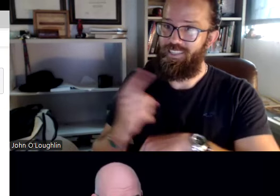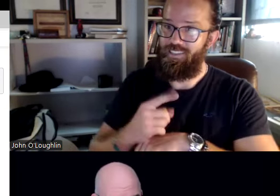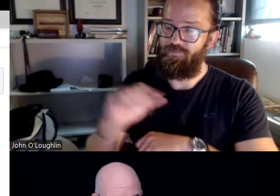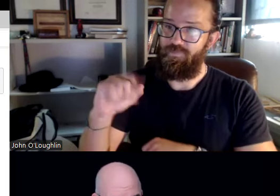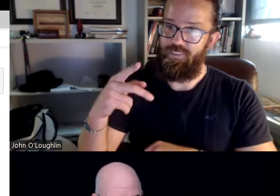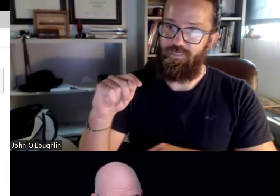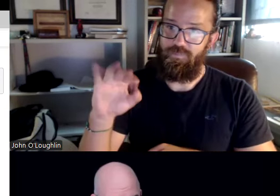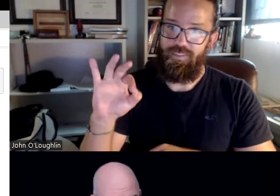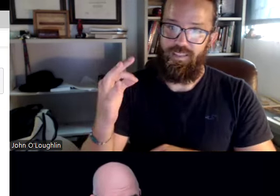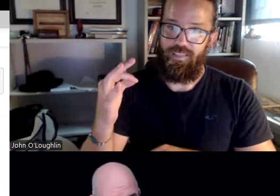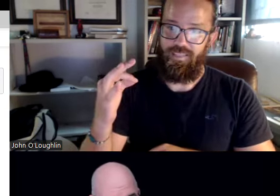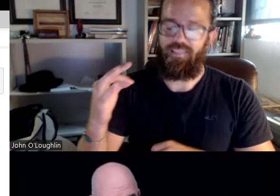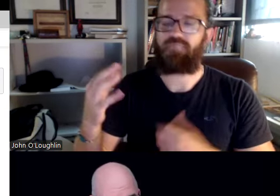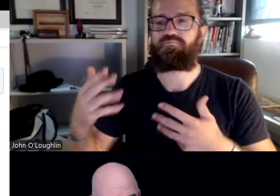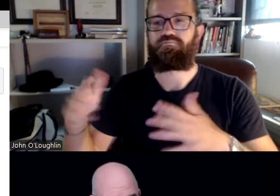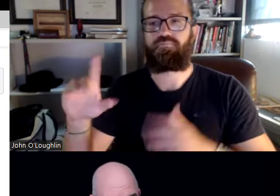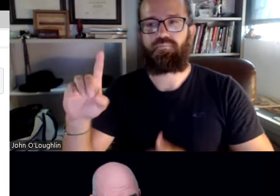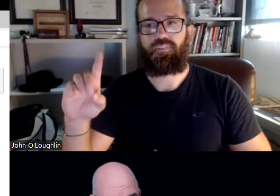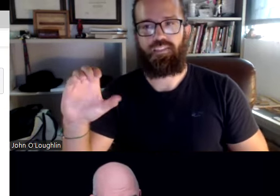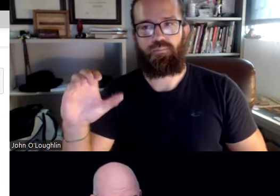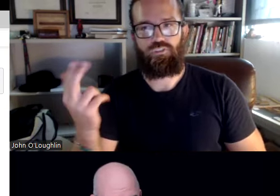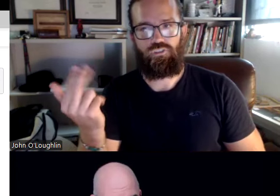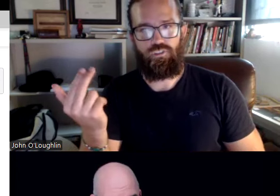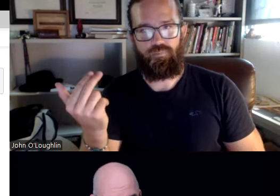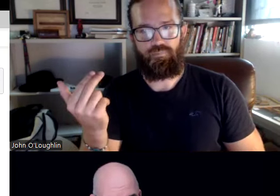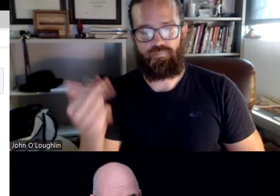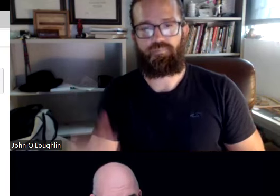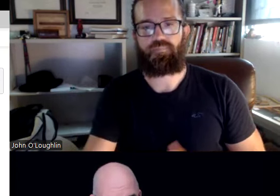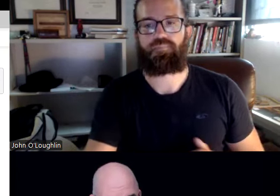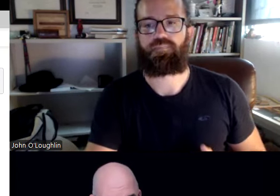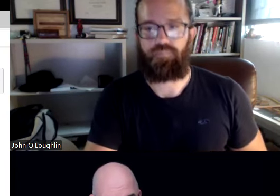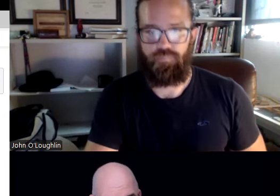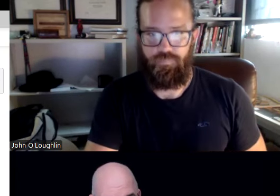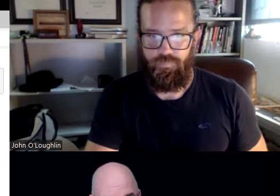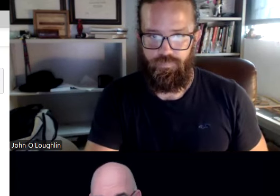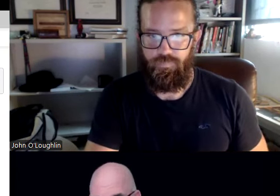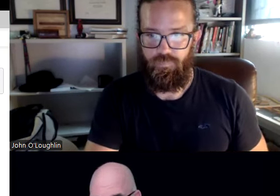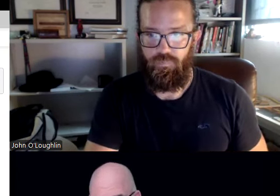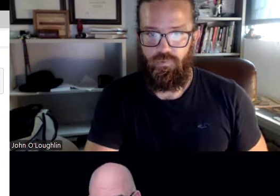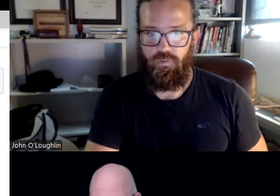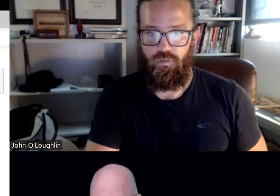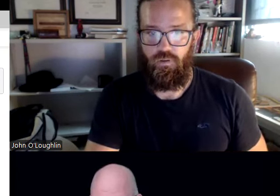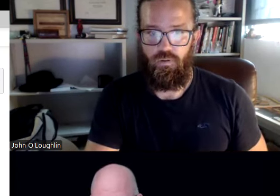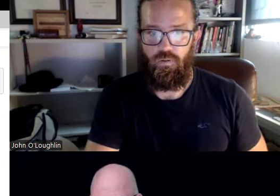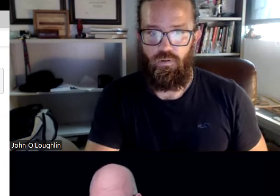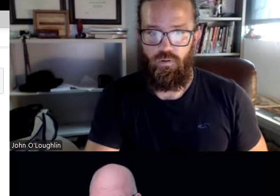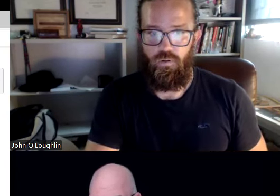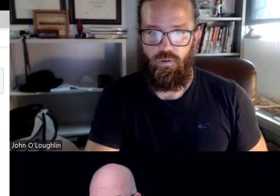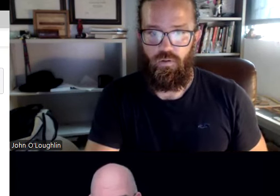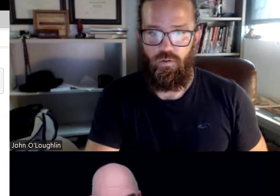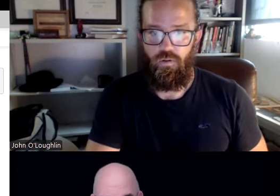obviously it's our first day today september 9 and we will complete this on the 13th of december